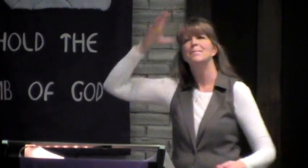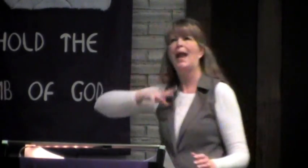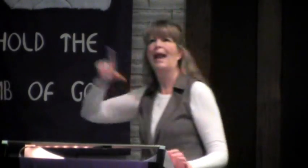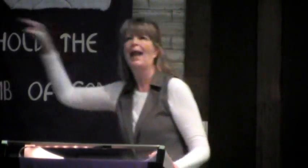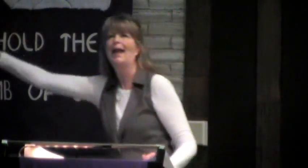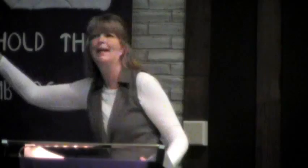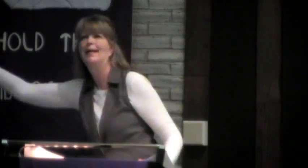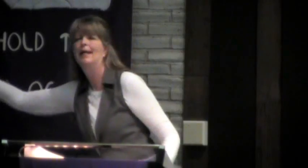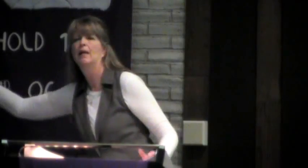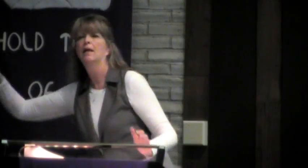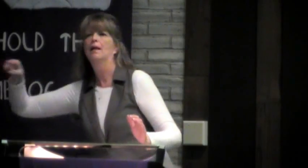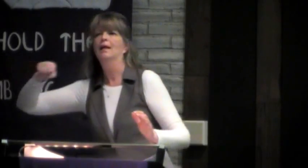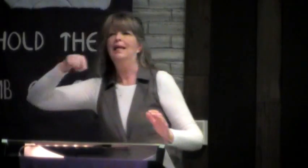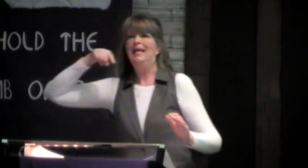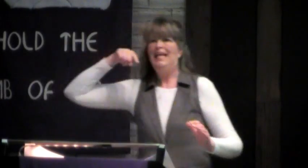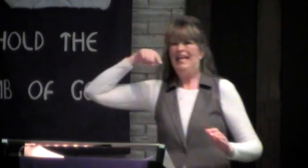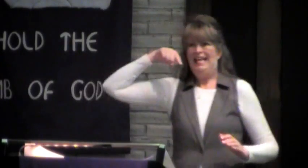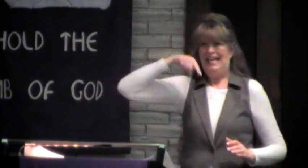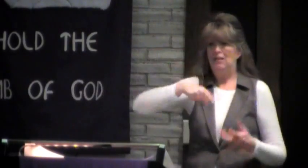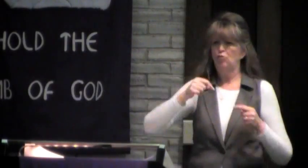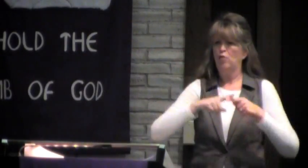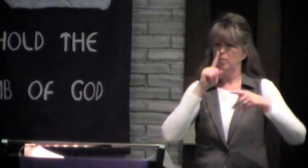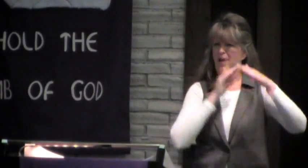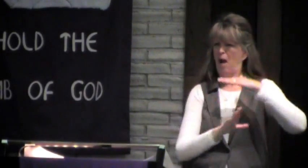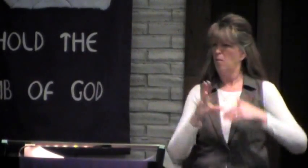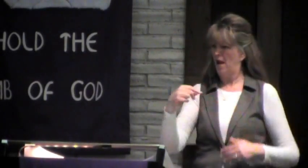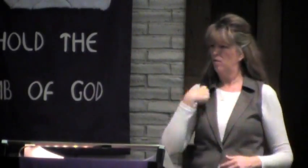So he kept saying, hey, I know a guy. I know a man.